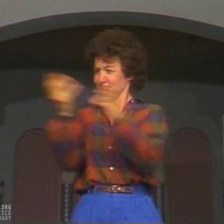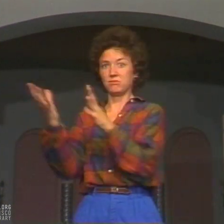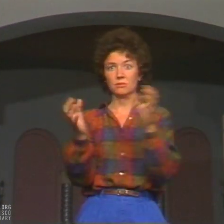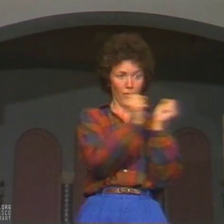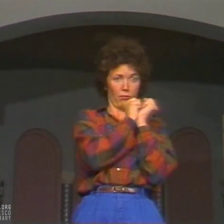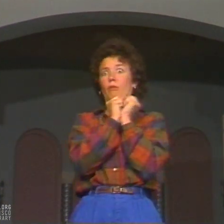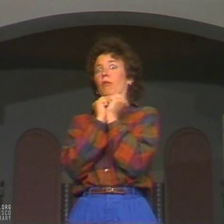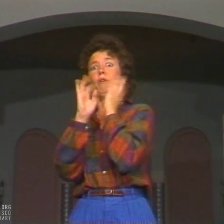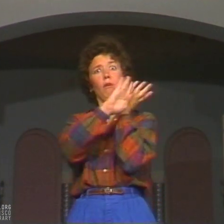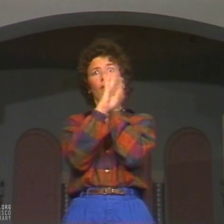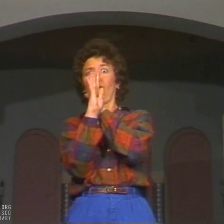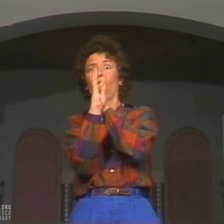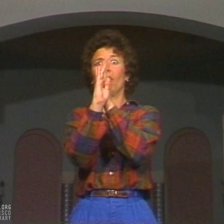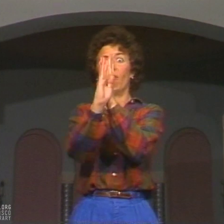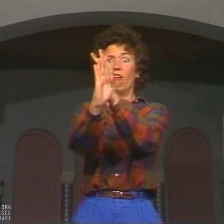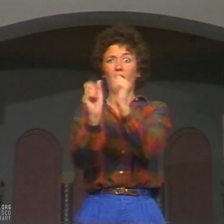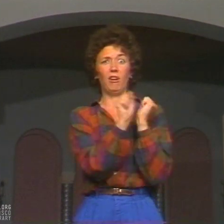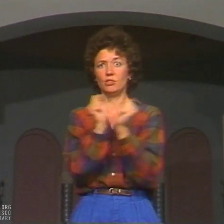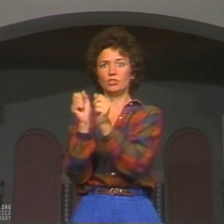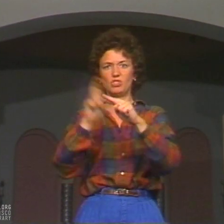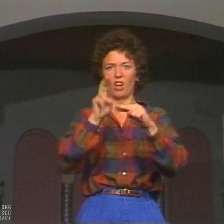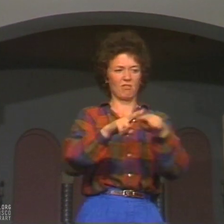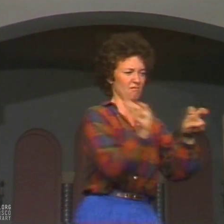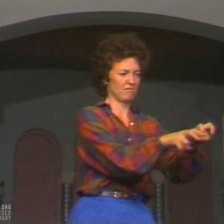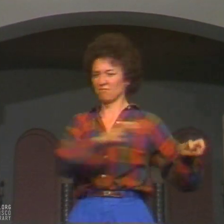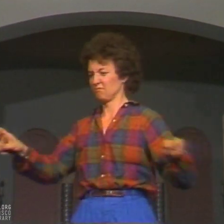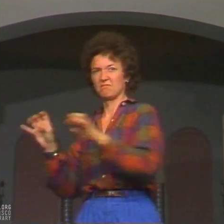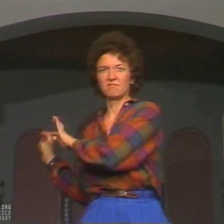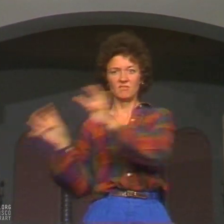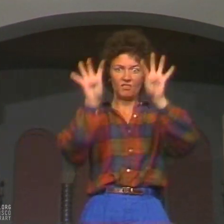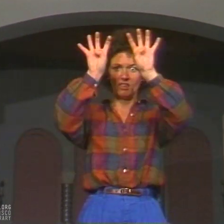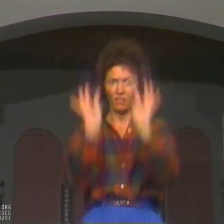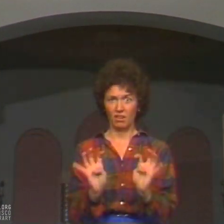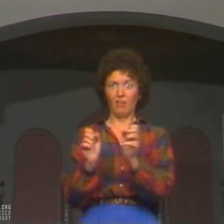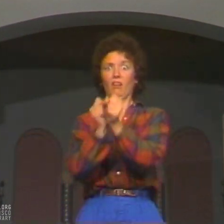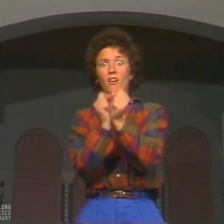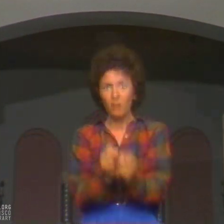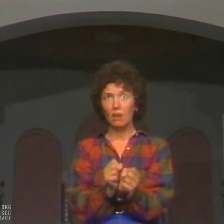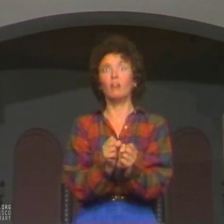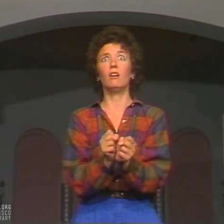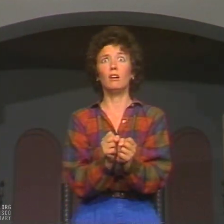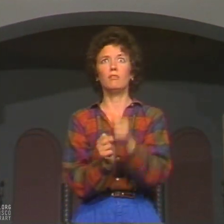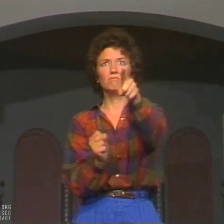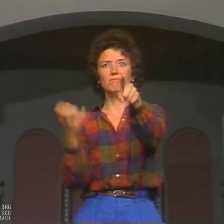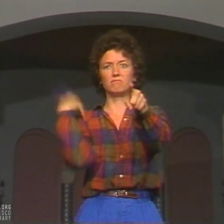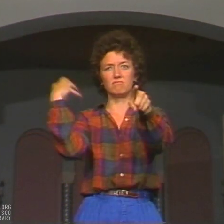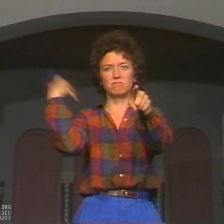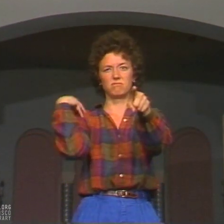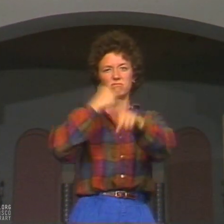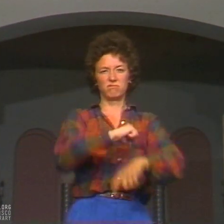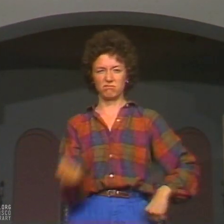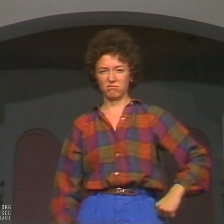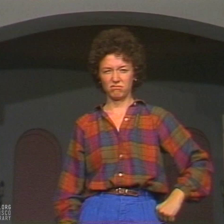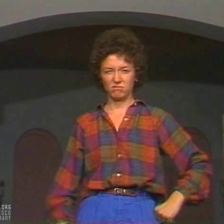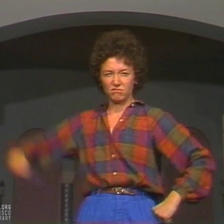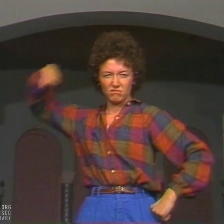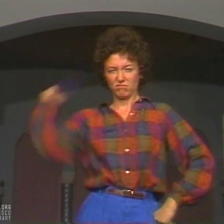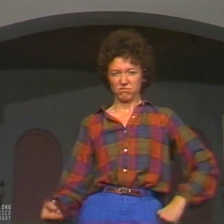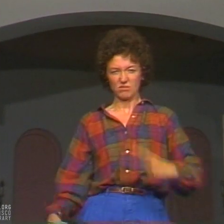Follow me. Line up. Now sit. The captain whipping hand inflicts his sentence with